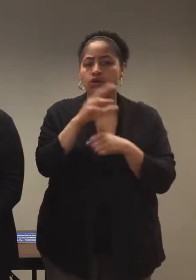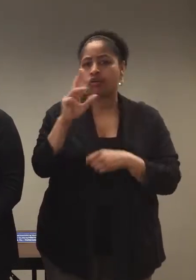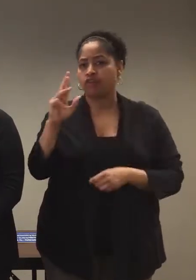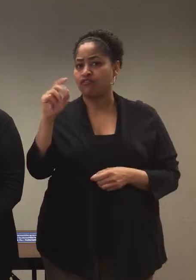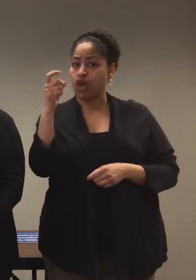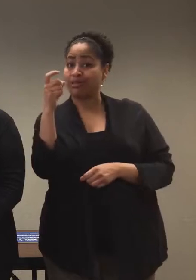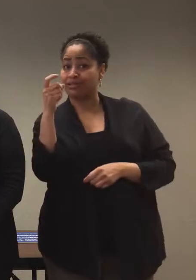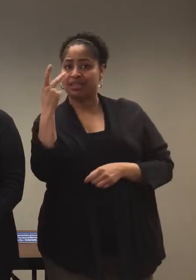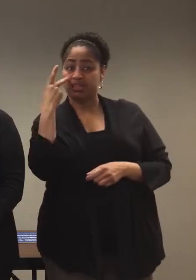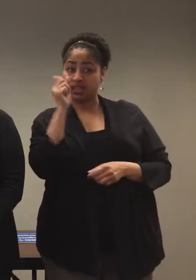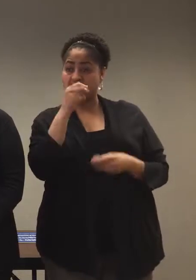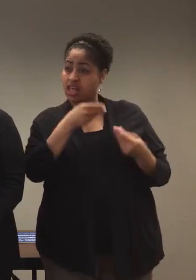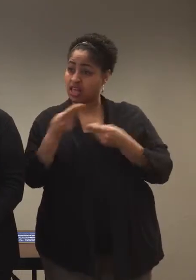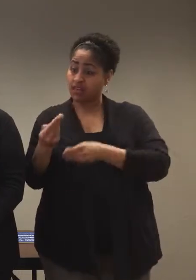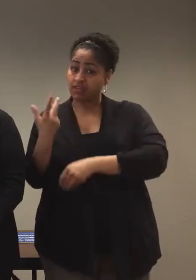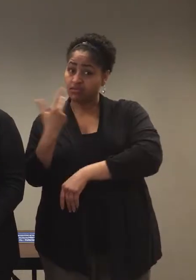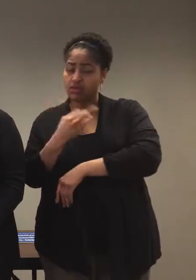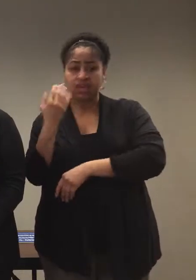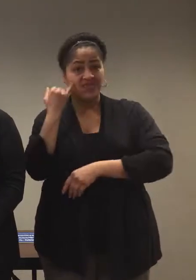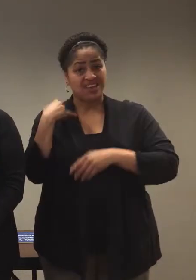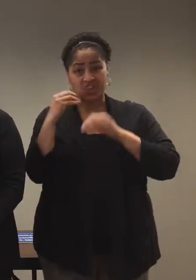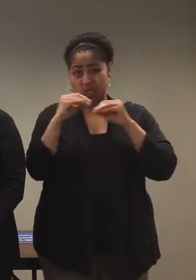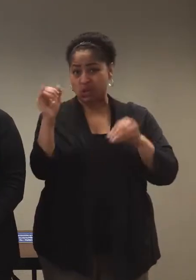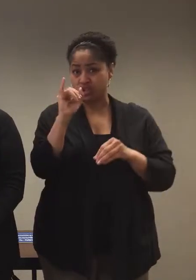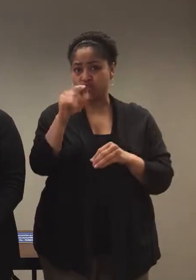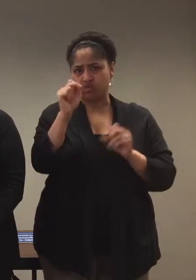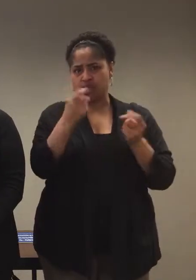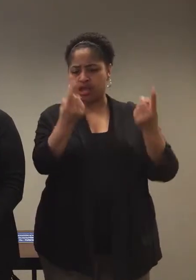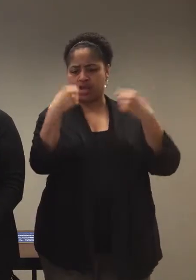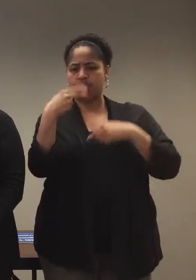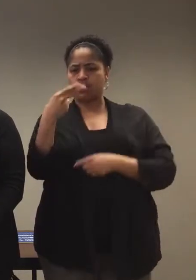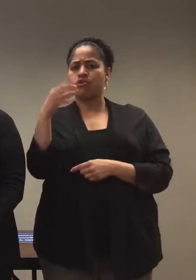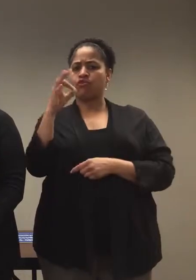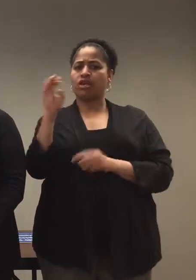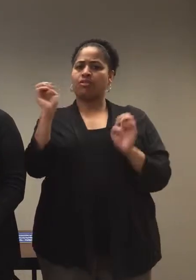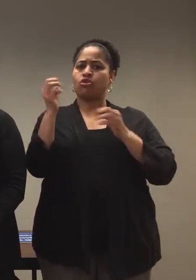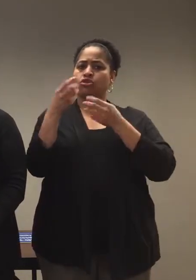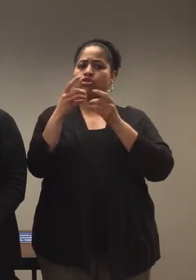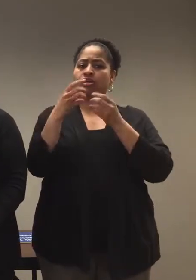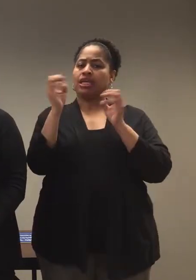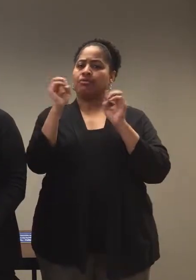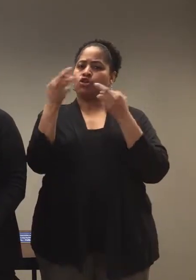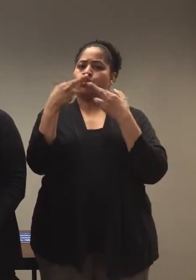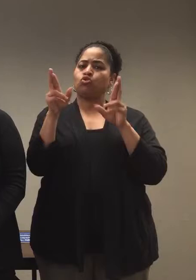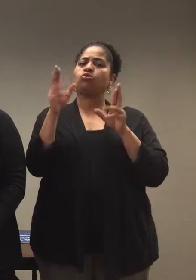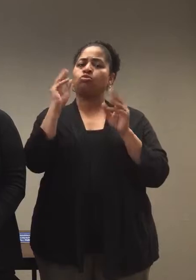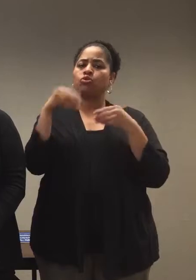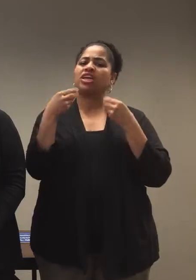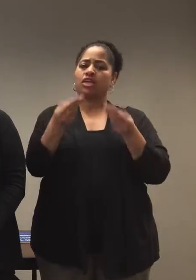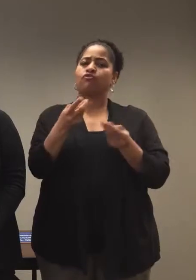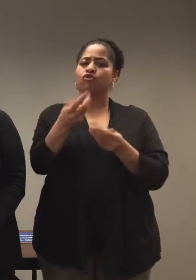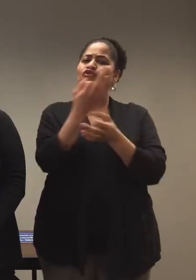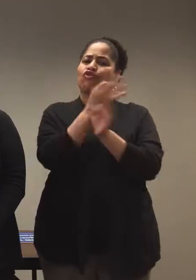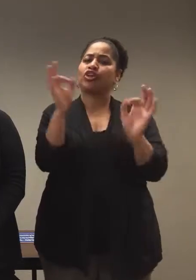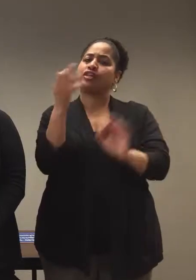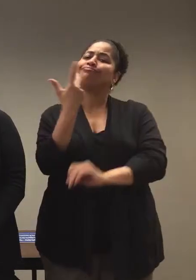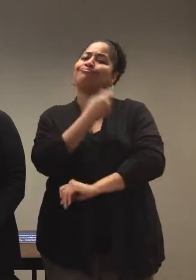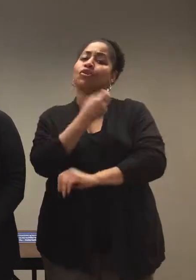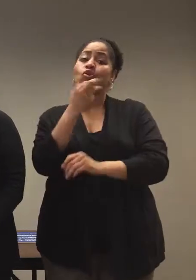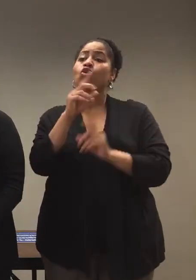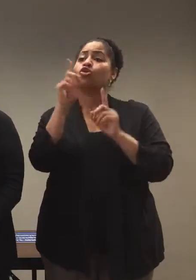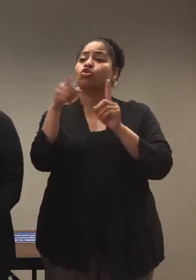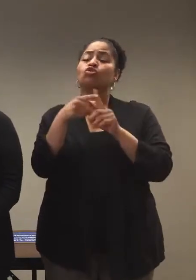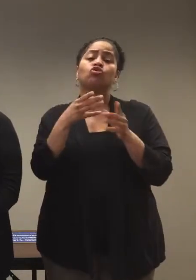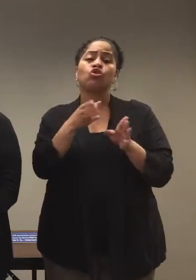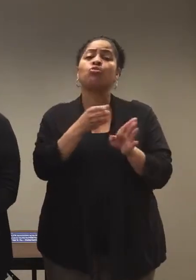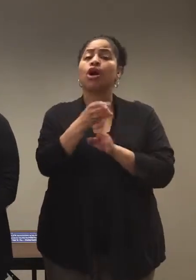if they are able to give the vaccine. If you're uninsured you can actually come to Henry Ford's emergency department. They will give you the vaccine for free or you can go to a